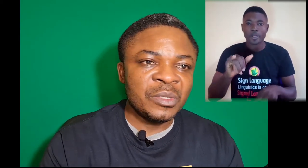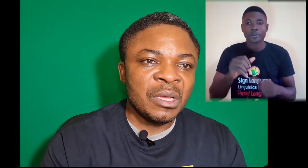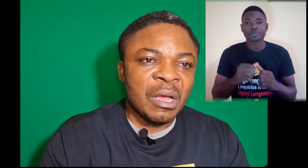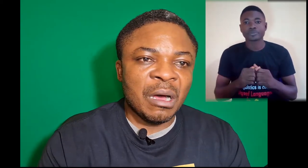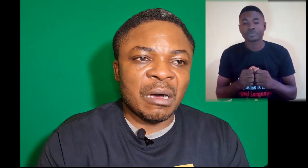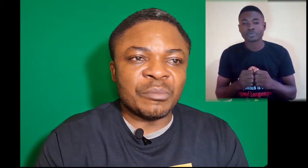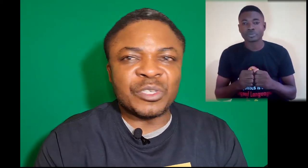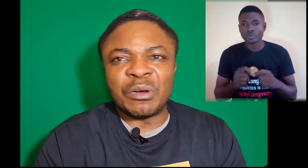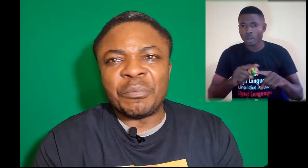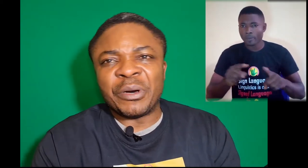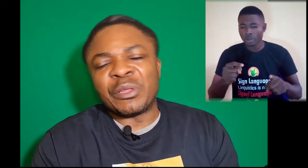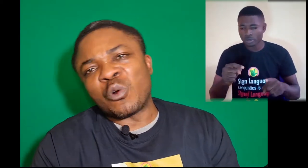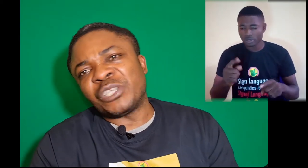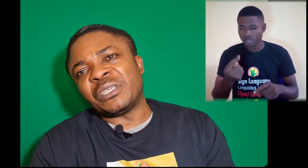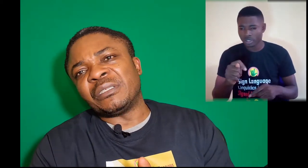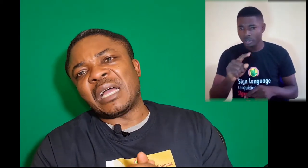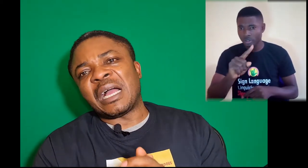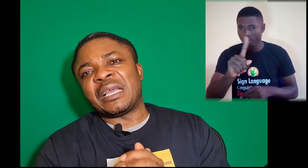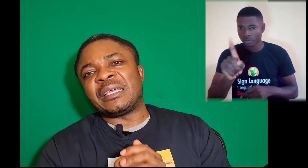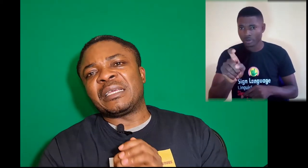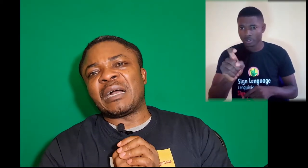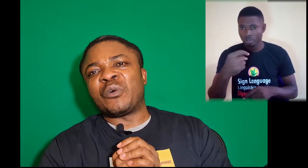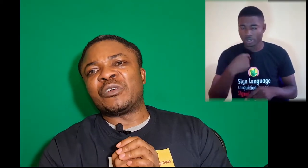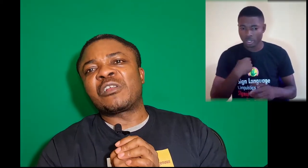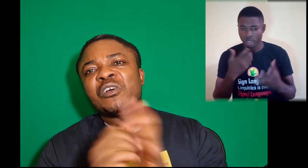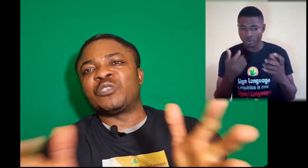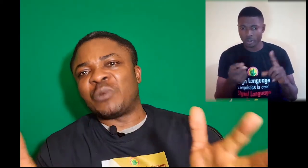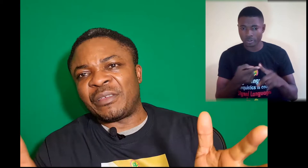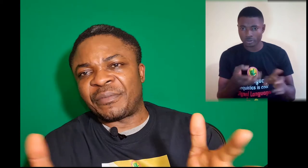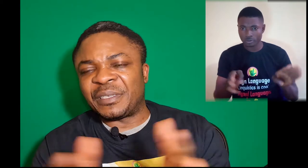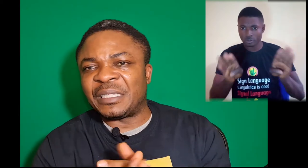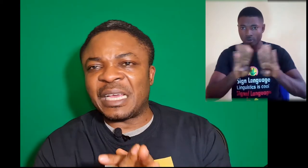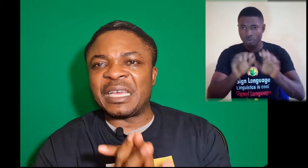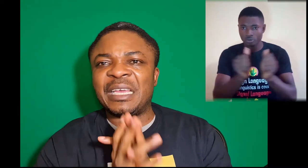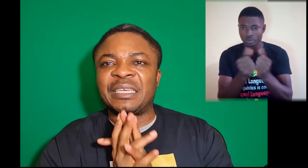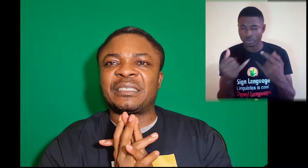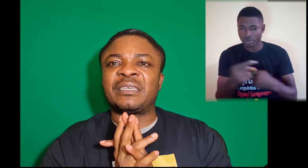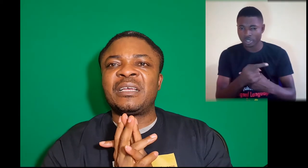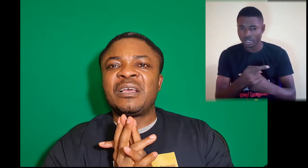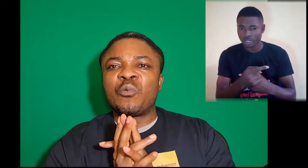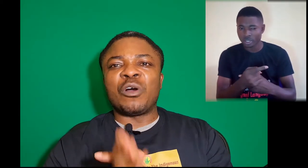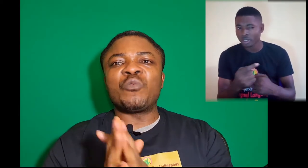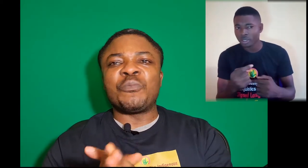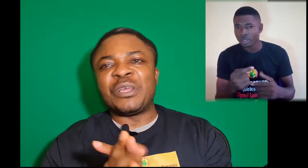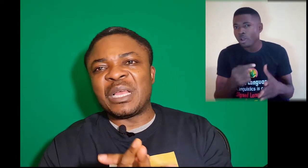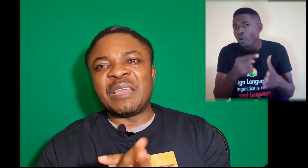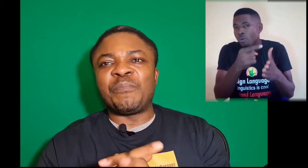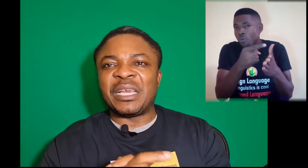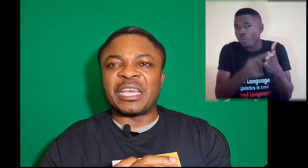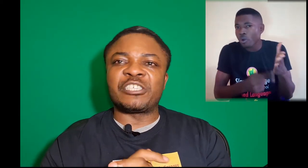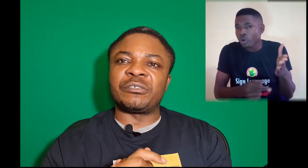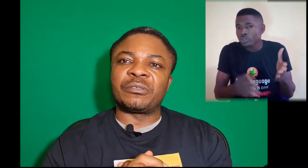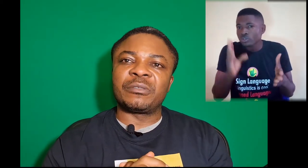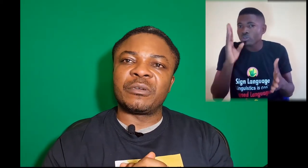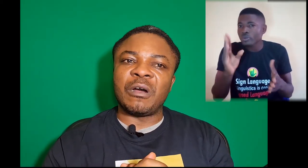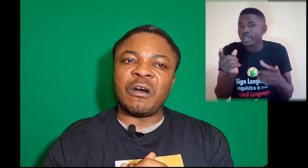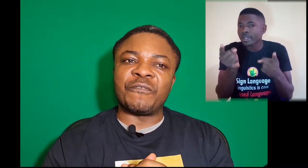Um, so, but the question I, I want to close with today is what would be the implication of